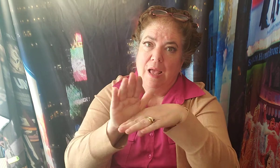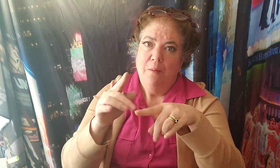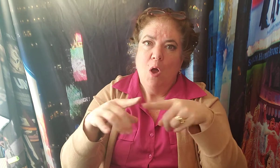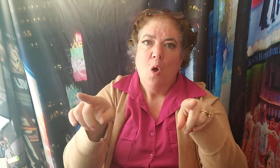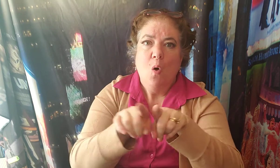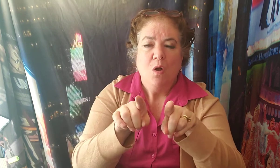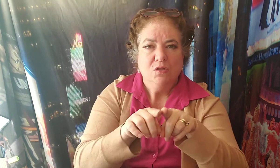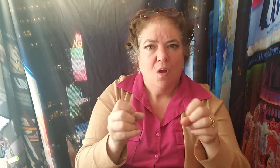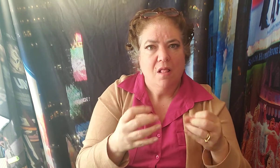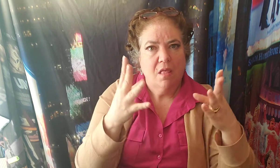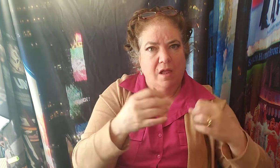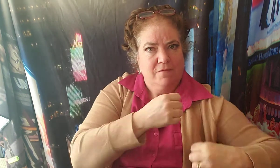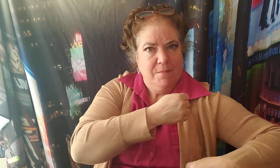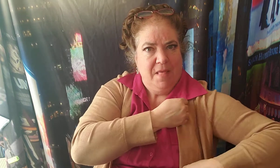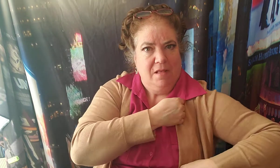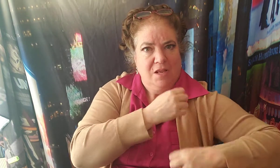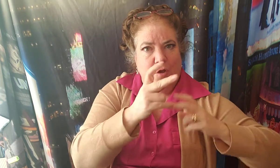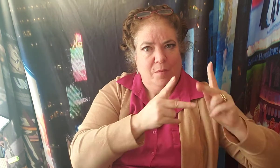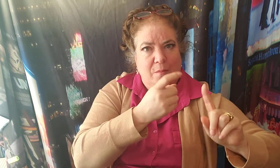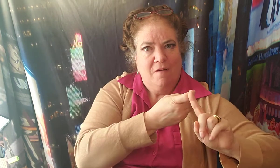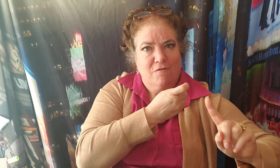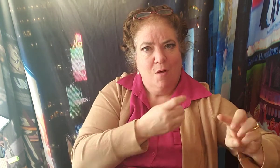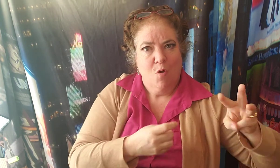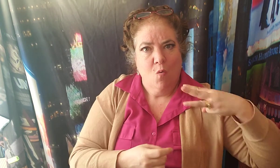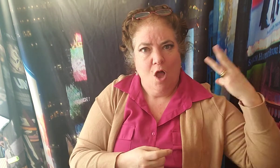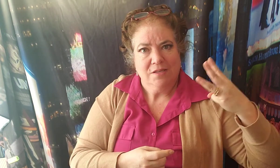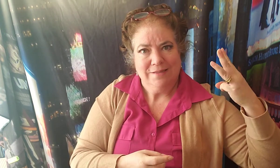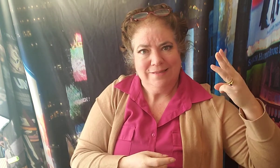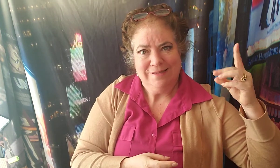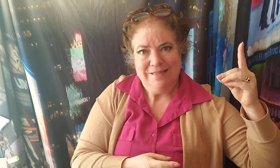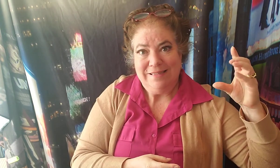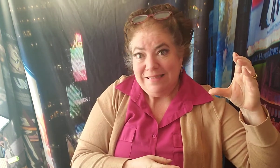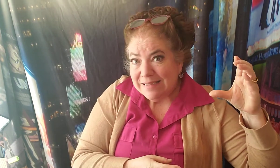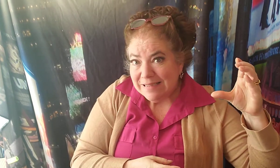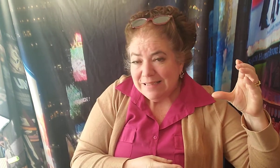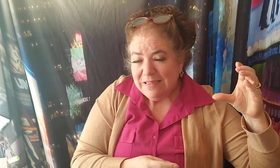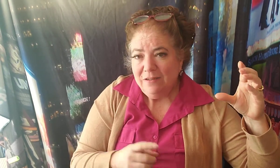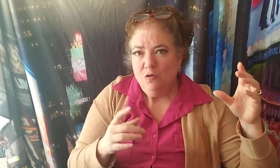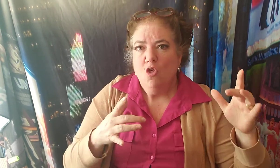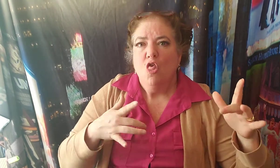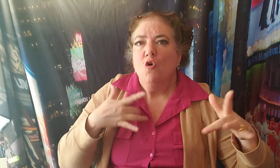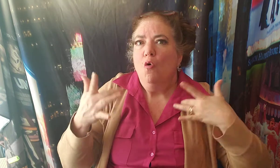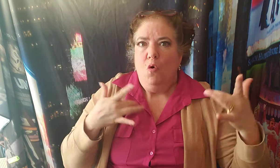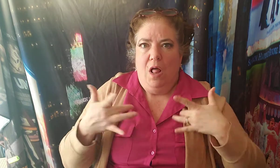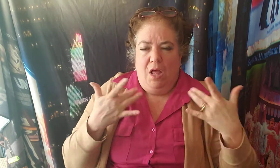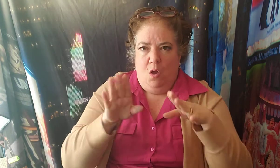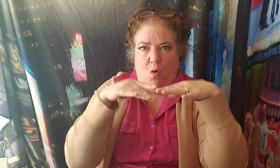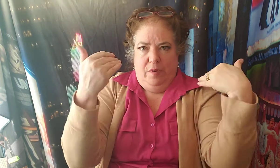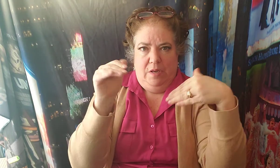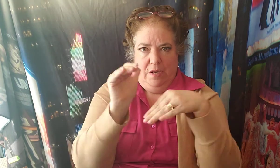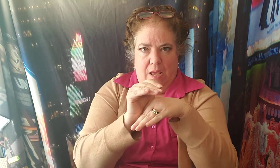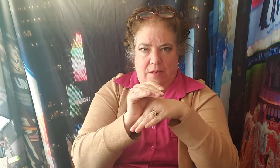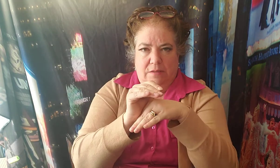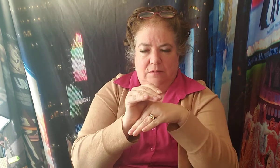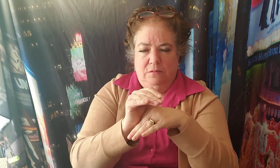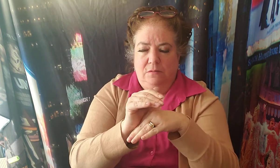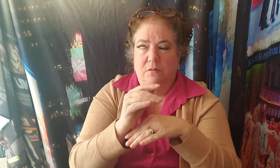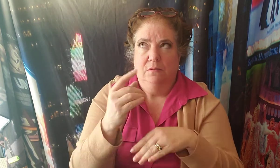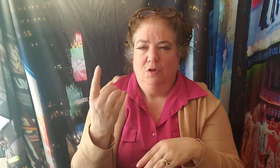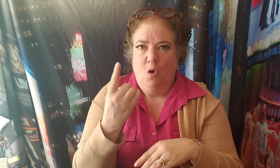brass people From Washington It was a thrilling opening night Imagine Imagine can only imagine Because